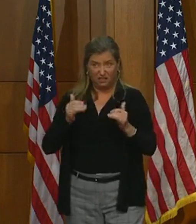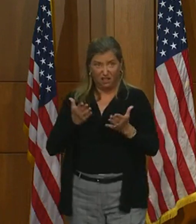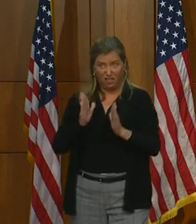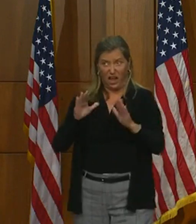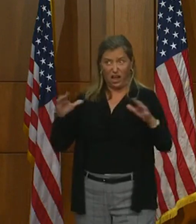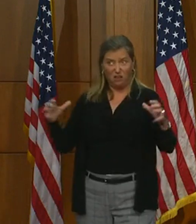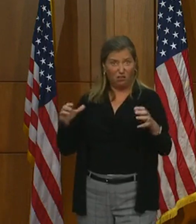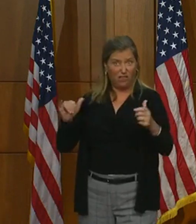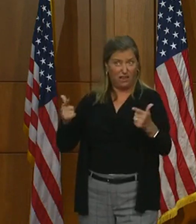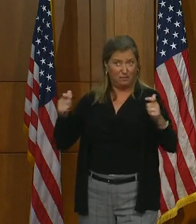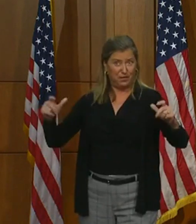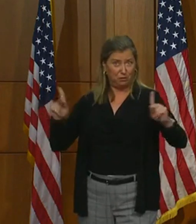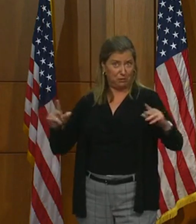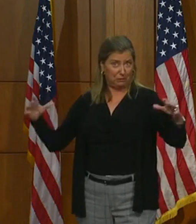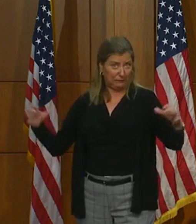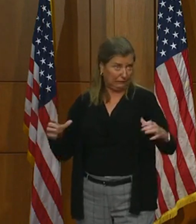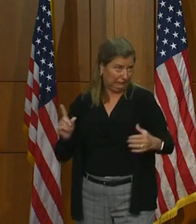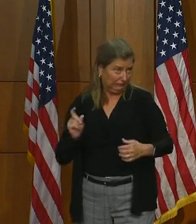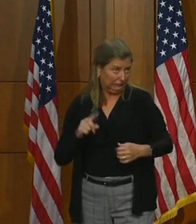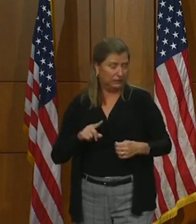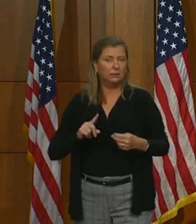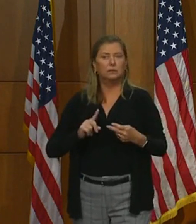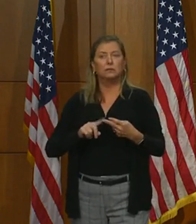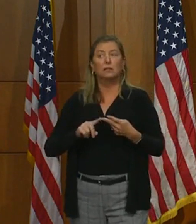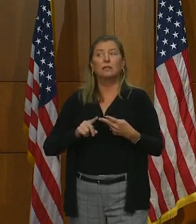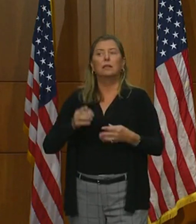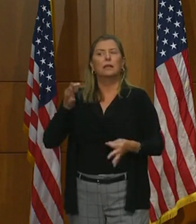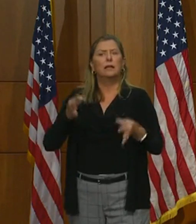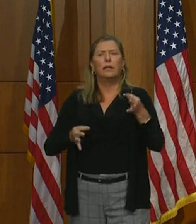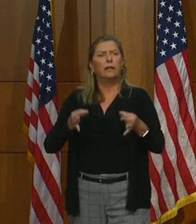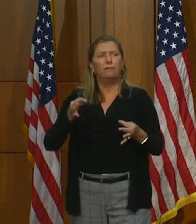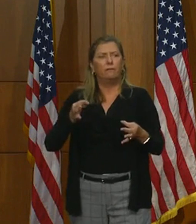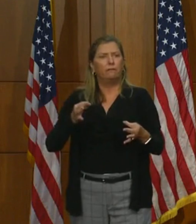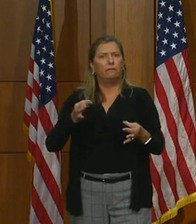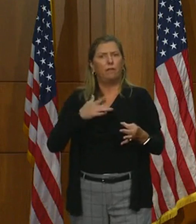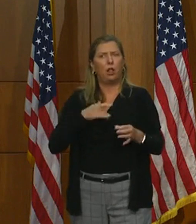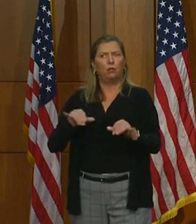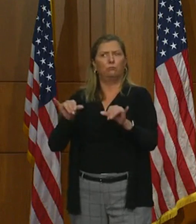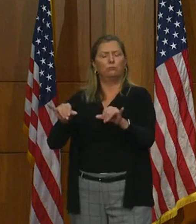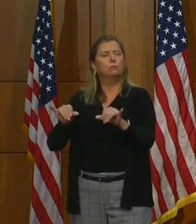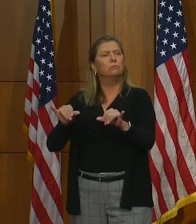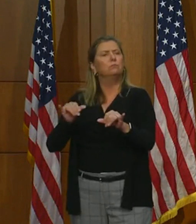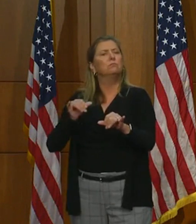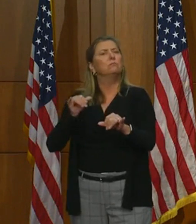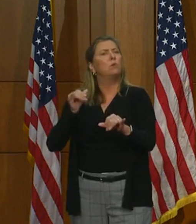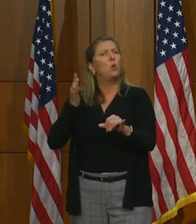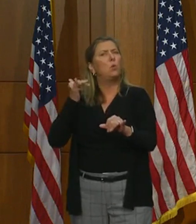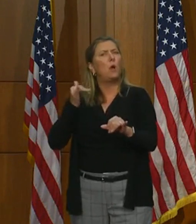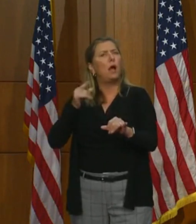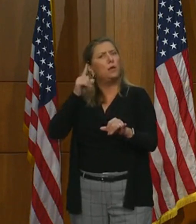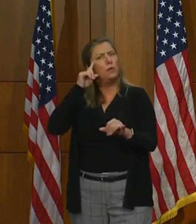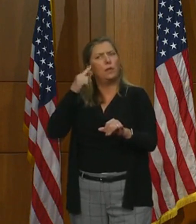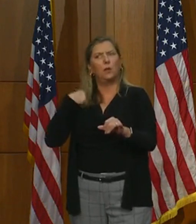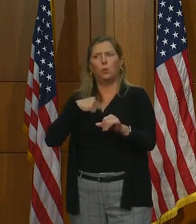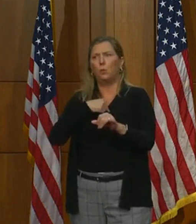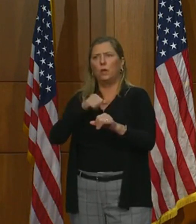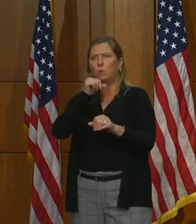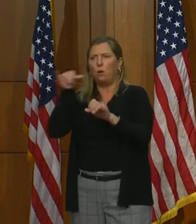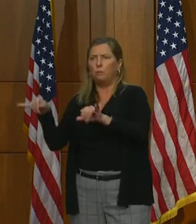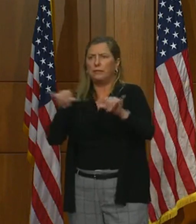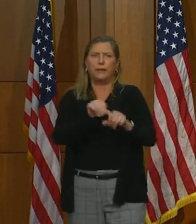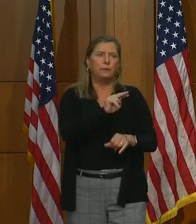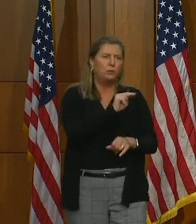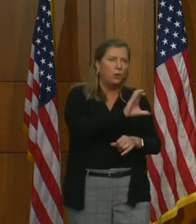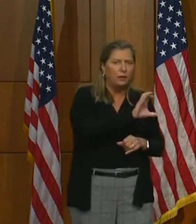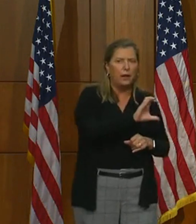secondly, if not, why do you believe that Virginia won't necessarily go the way of North Carolina in